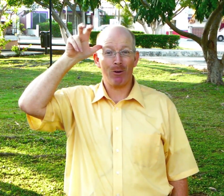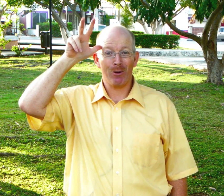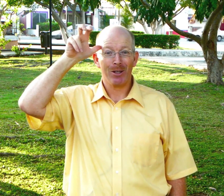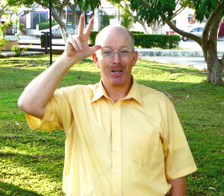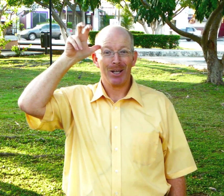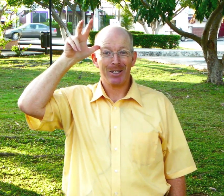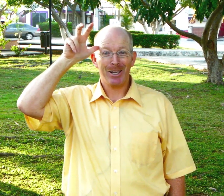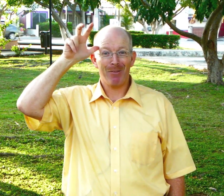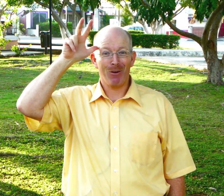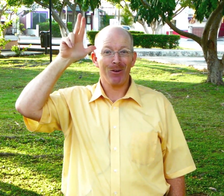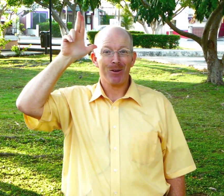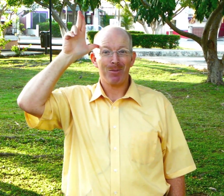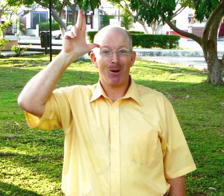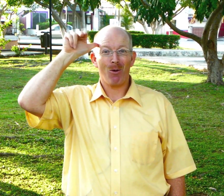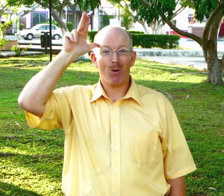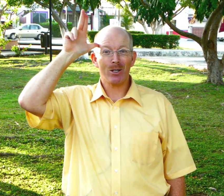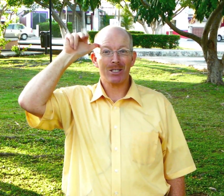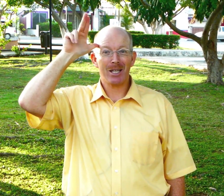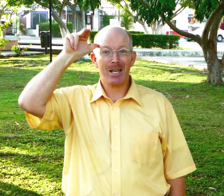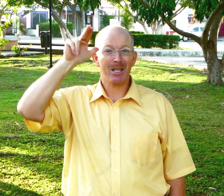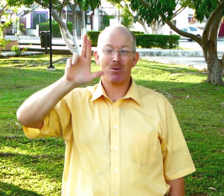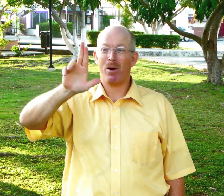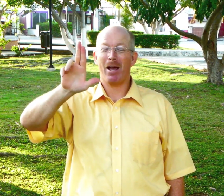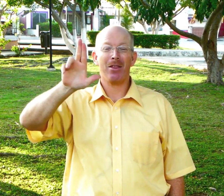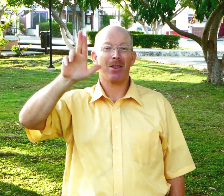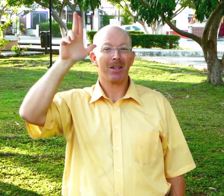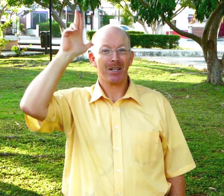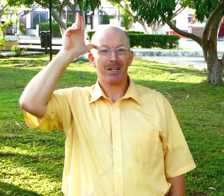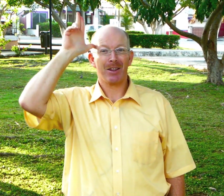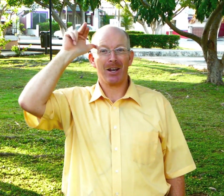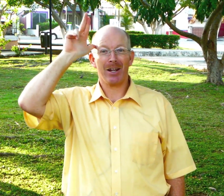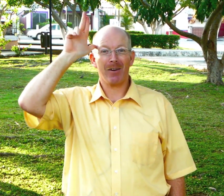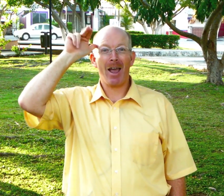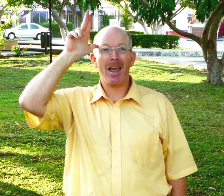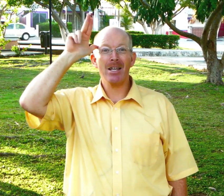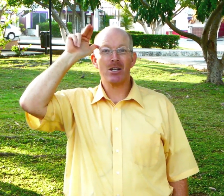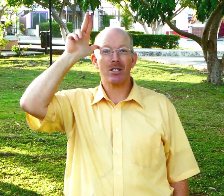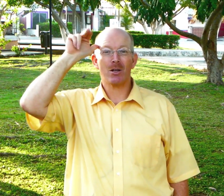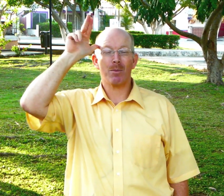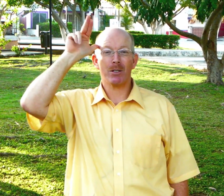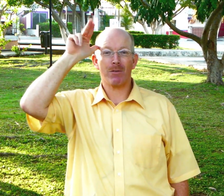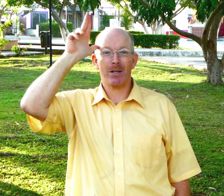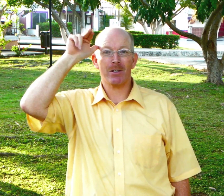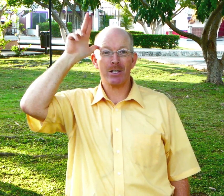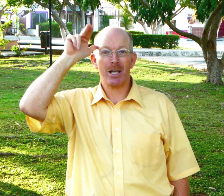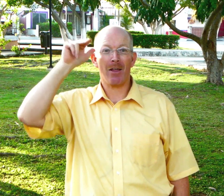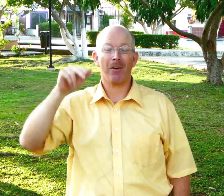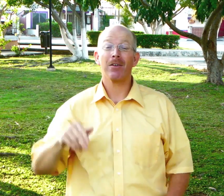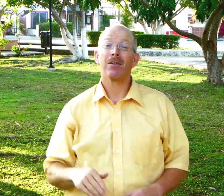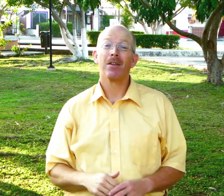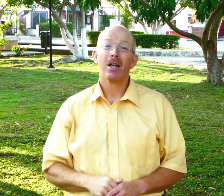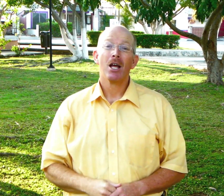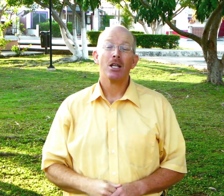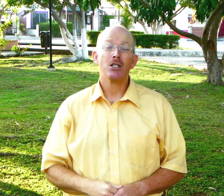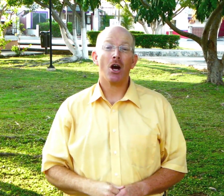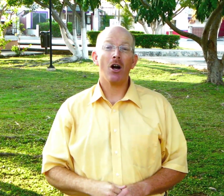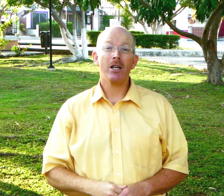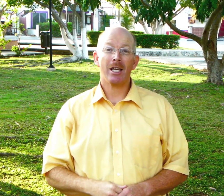devil but horse is with the letter H so put your fingers together donkey